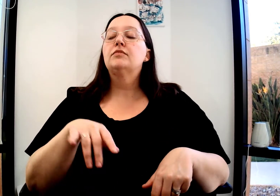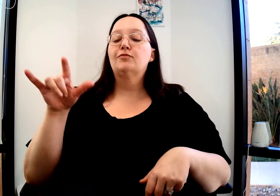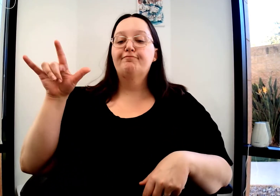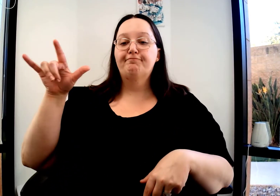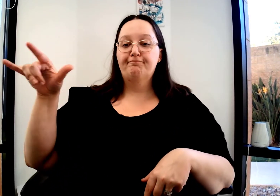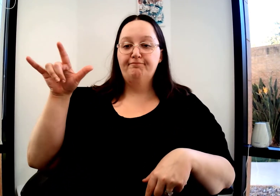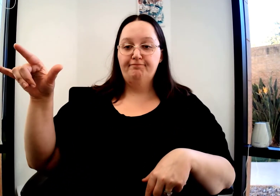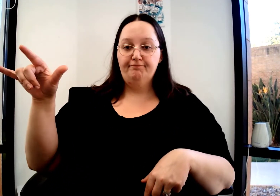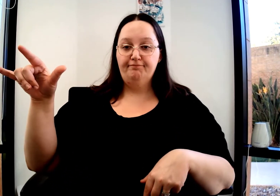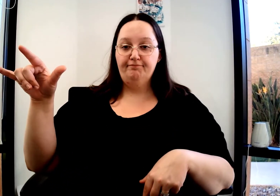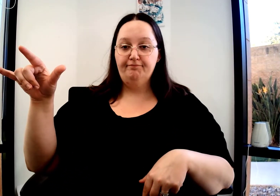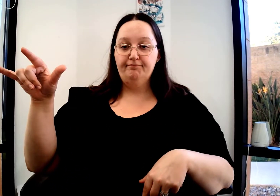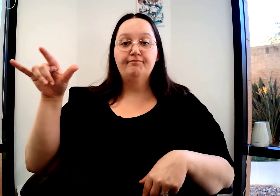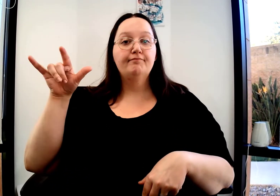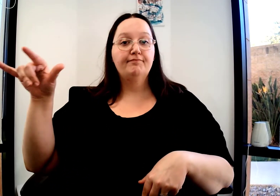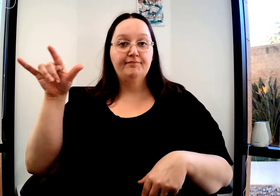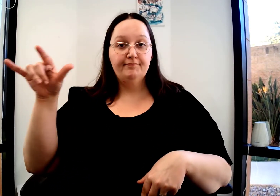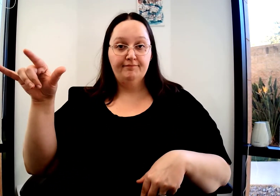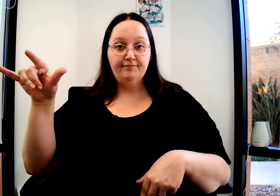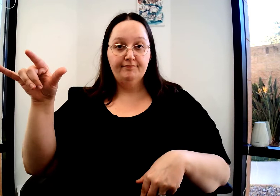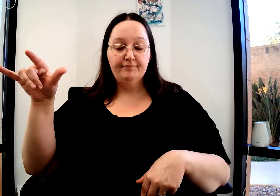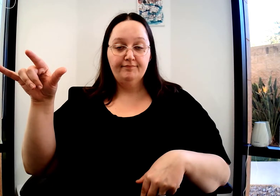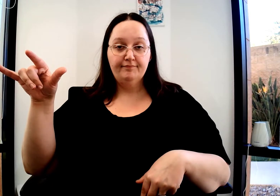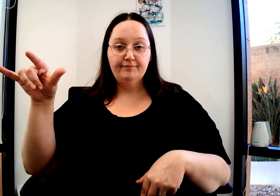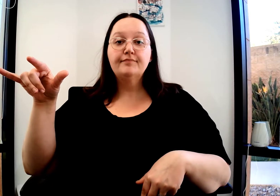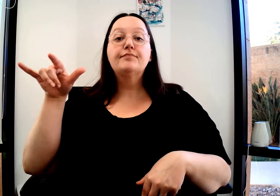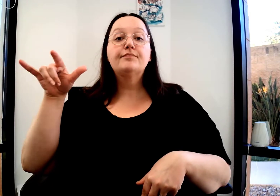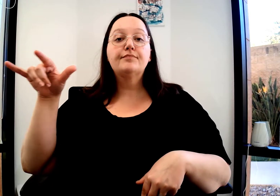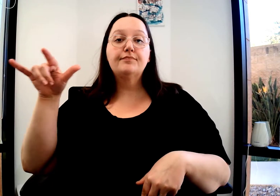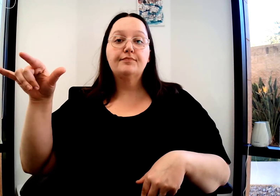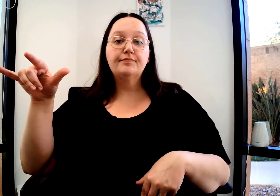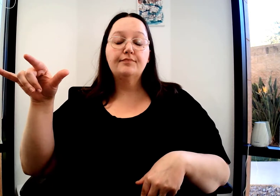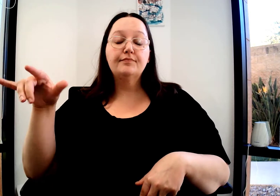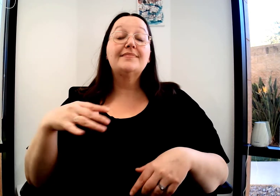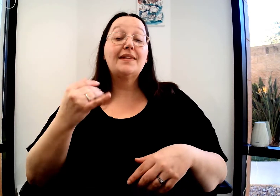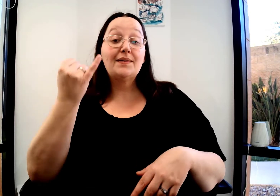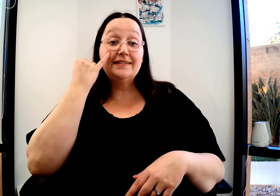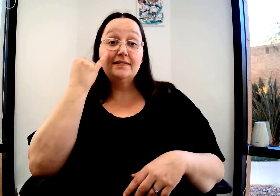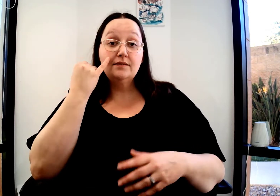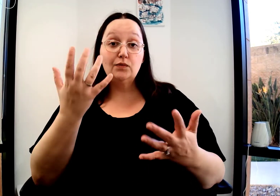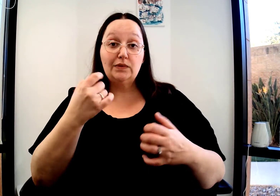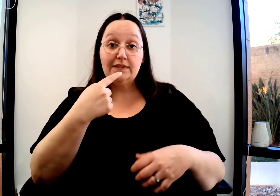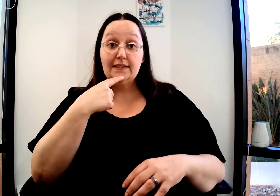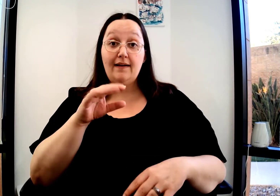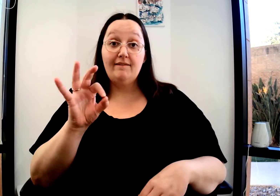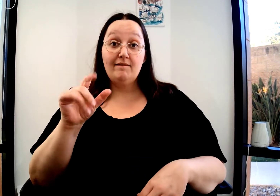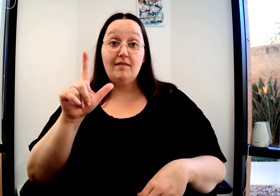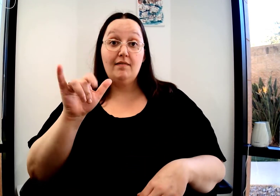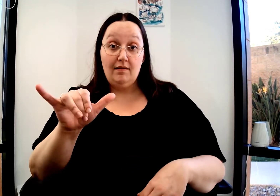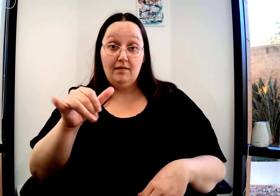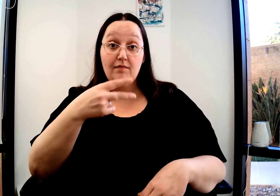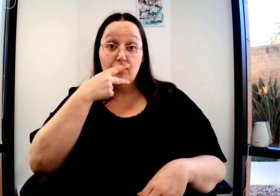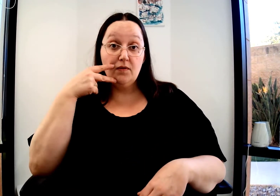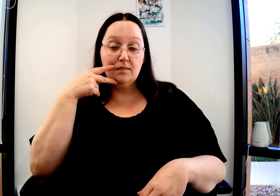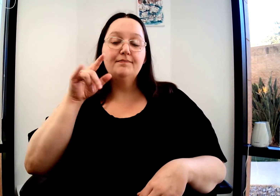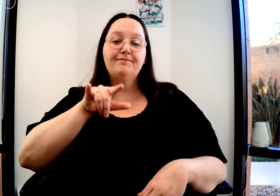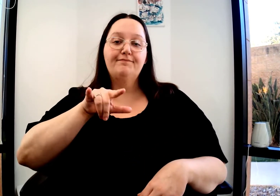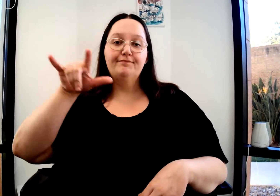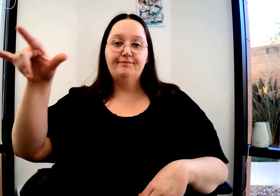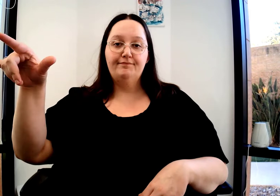This is what I learned for all of those signs. Airplane, airline, flight, and so forth. If you wanted